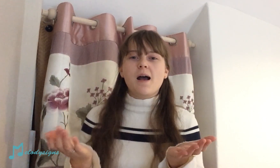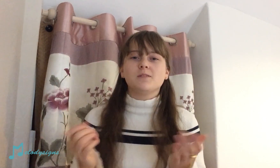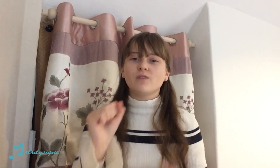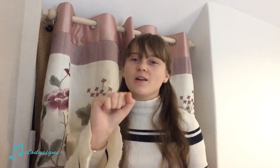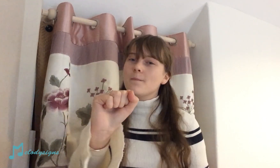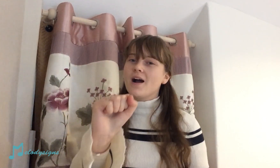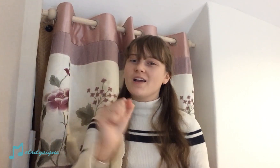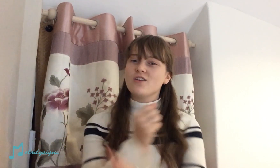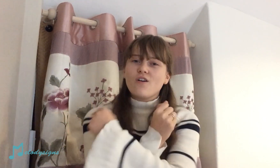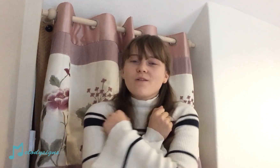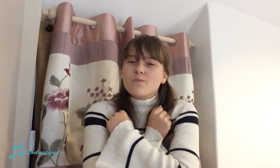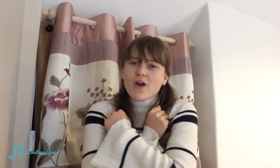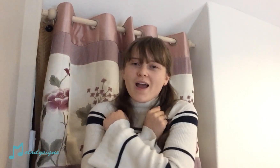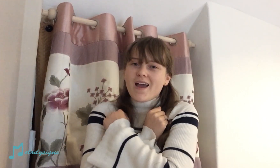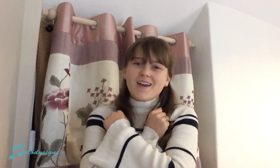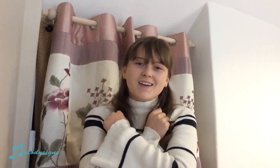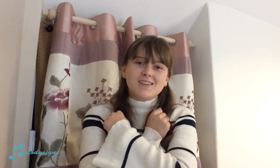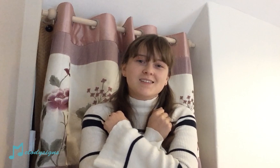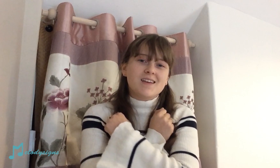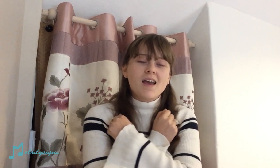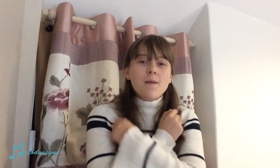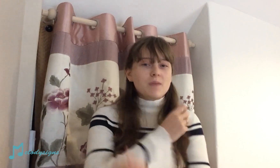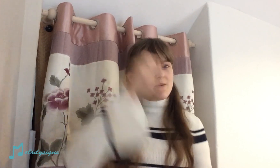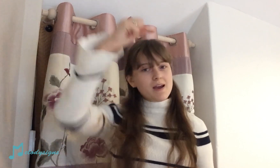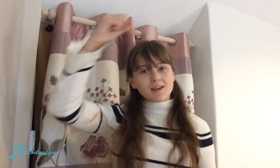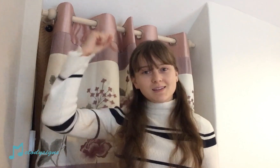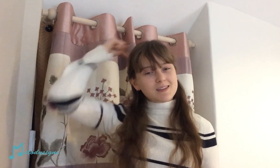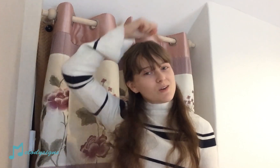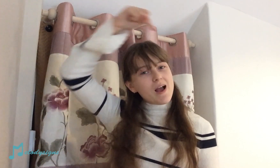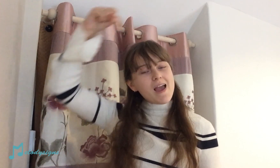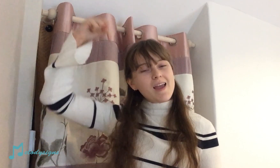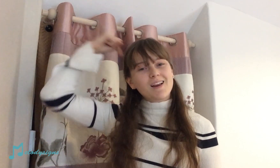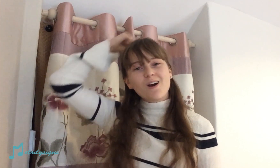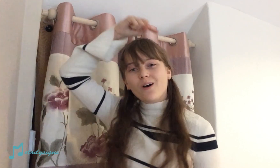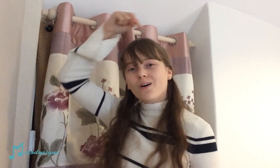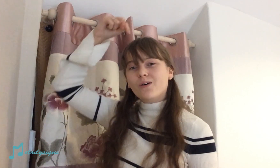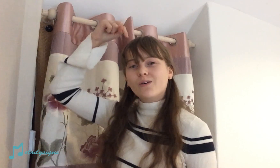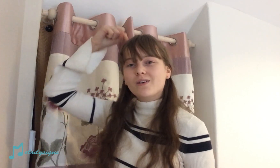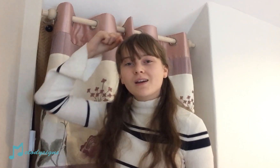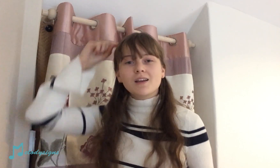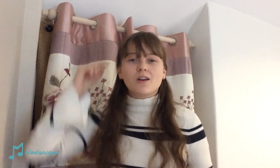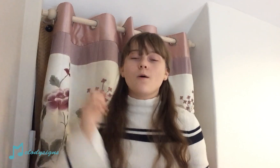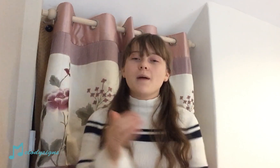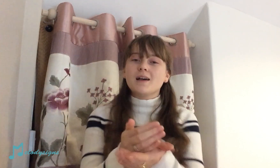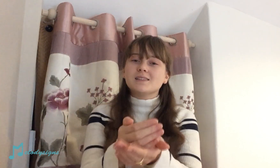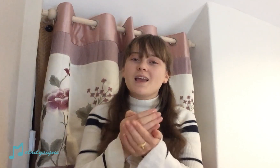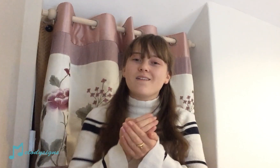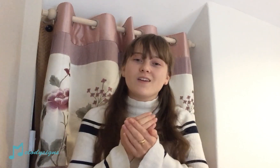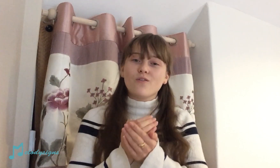I'm surrounded by your embrace Baby I can see your halo, you know you're my saving